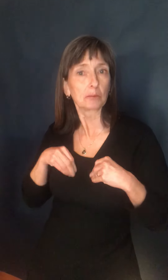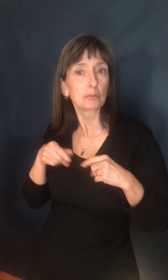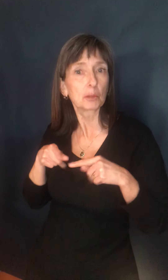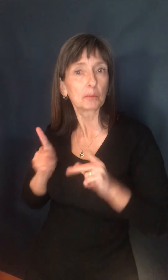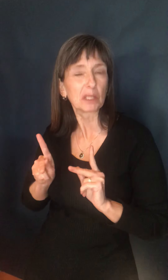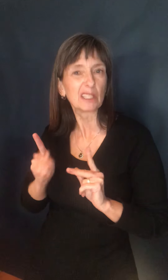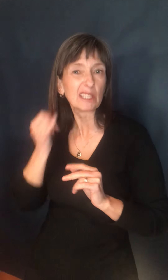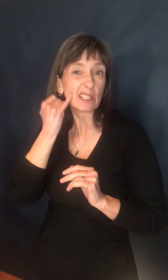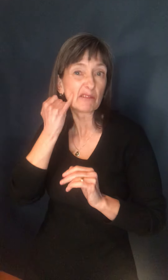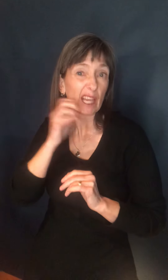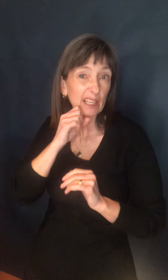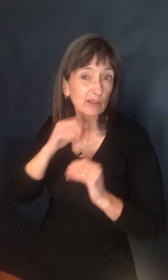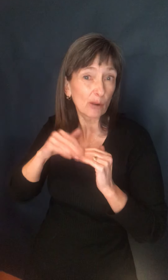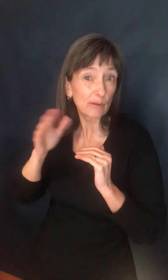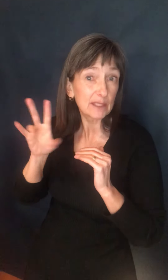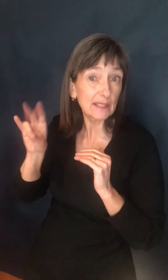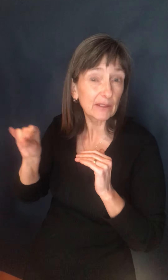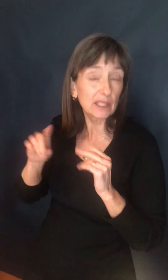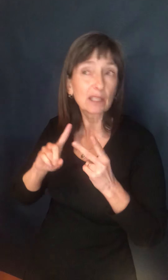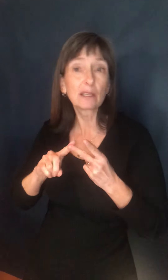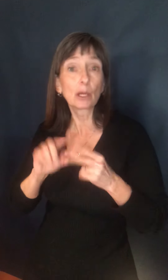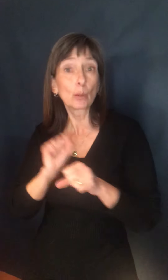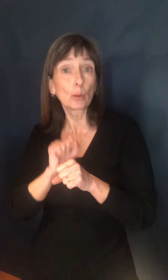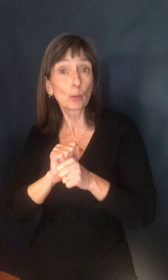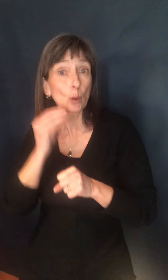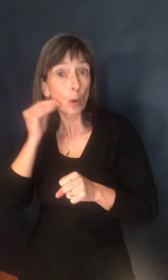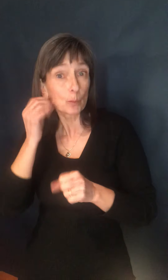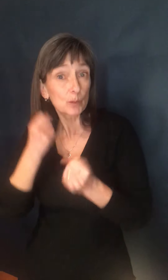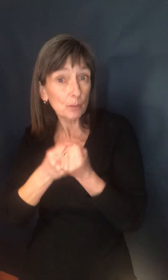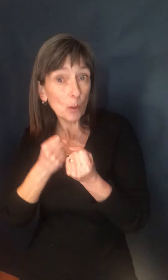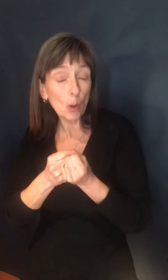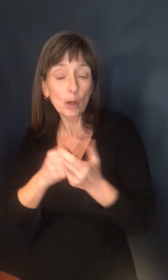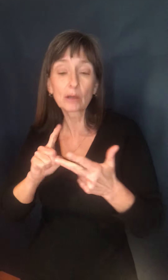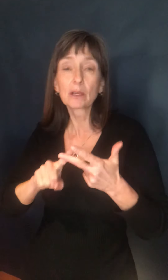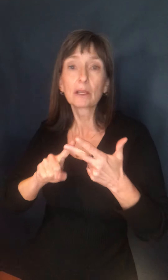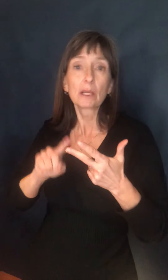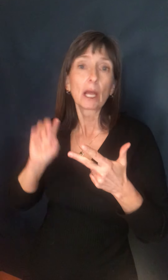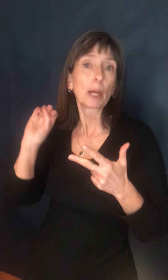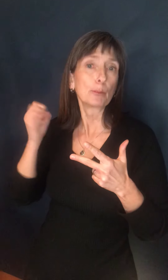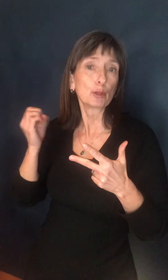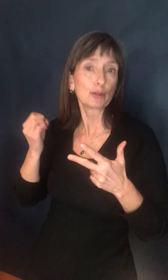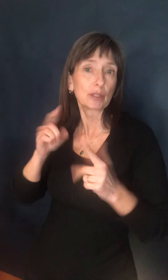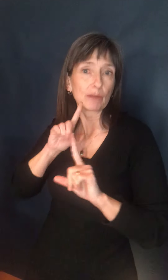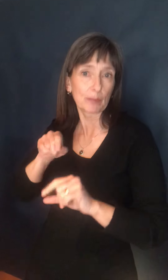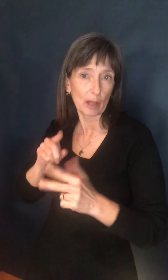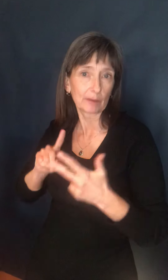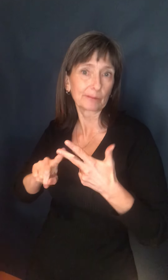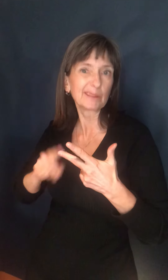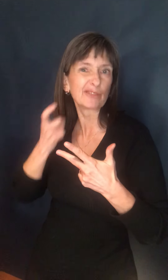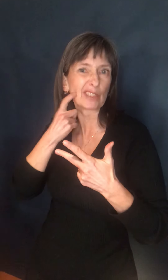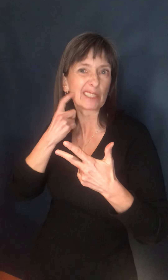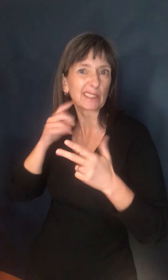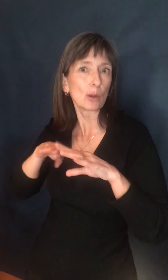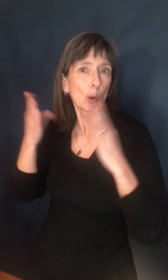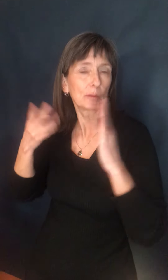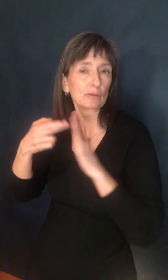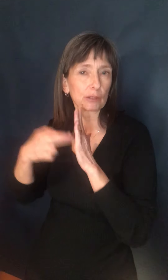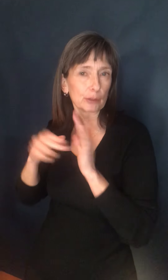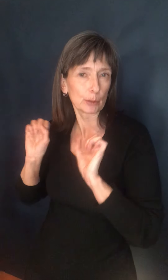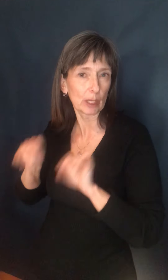they're a home support worker or first responders. Those are the ones we've opened up very recently. As Dr. Fitzgerald has